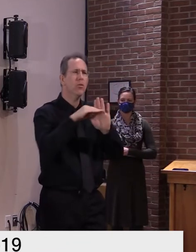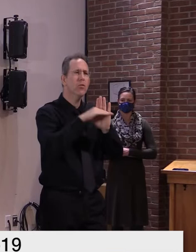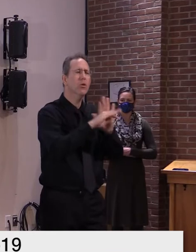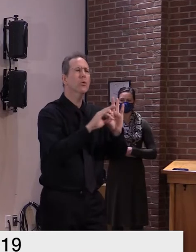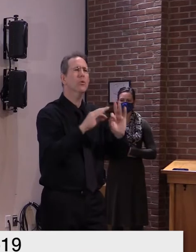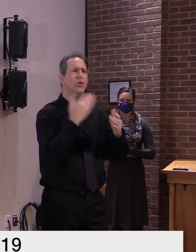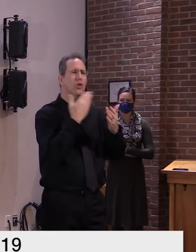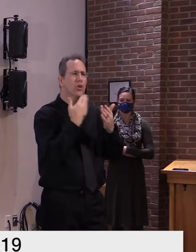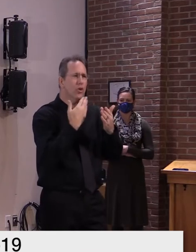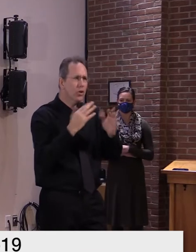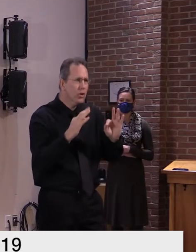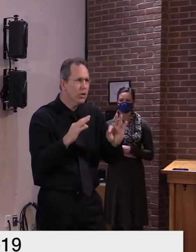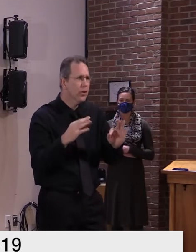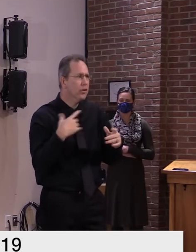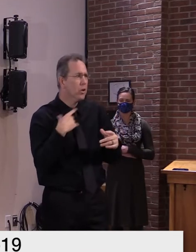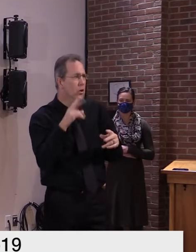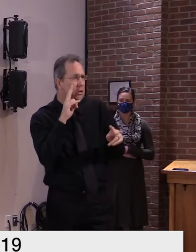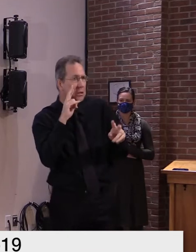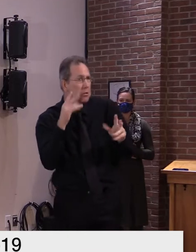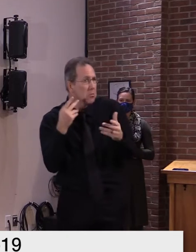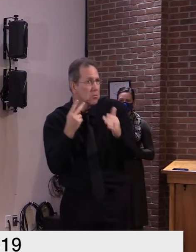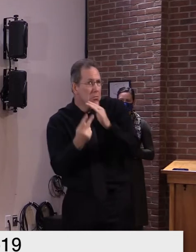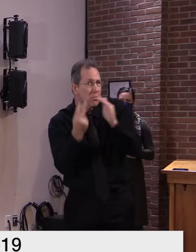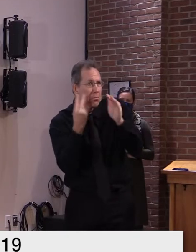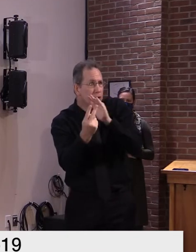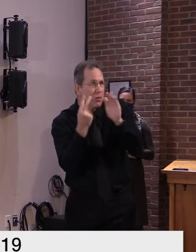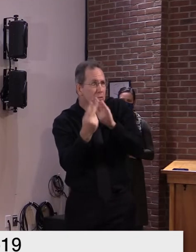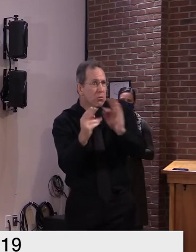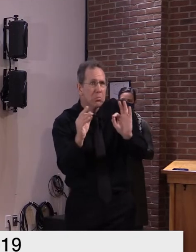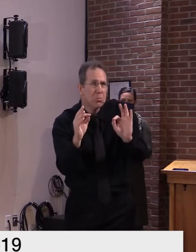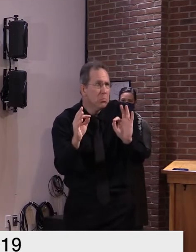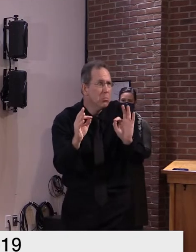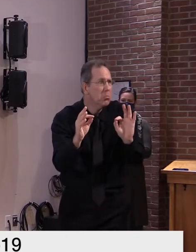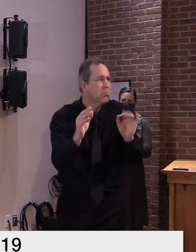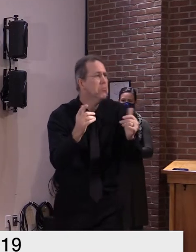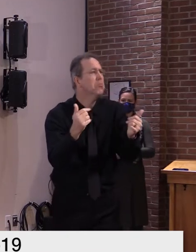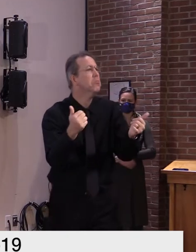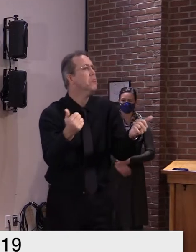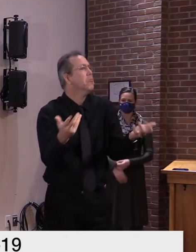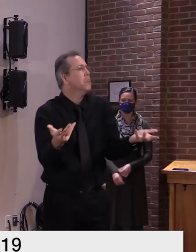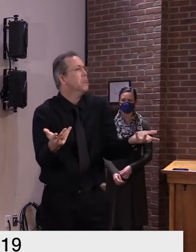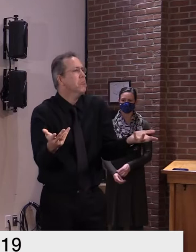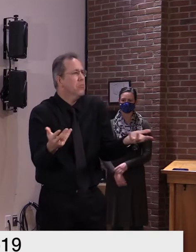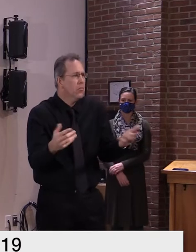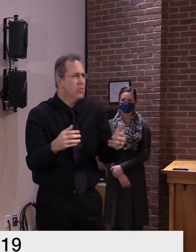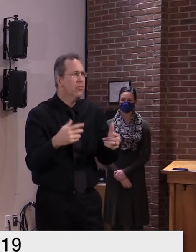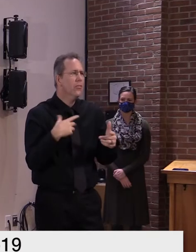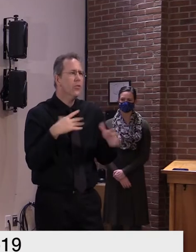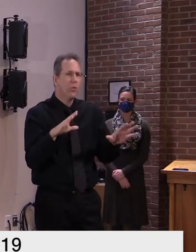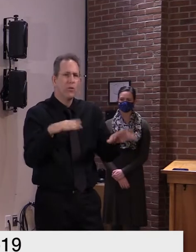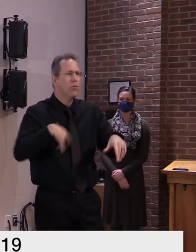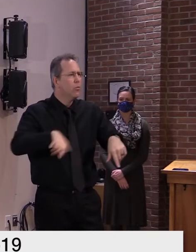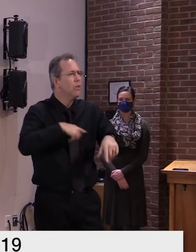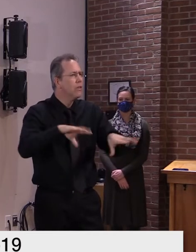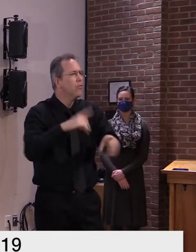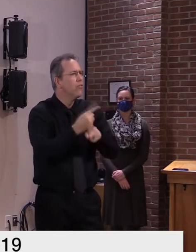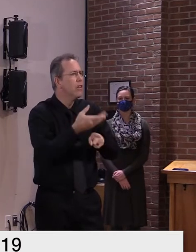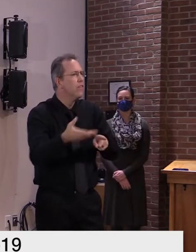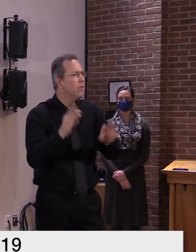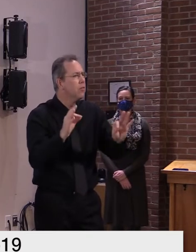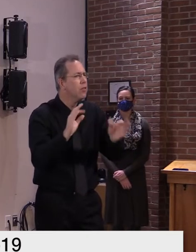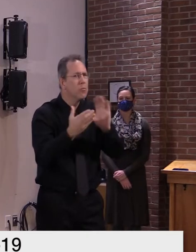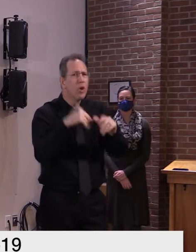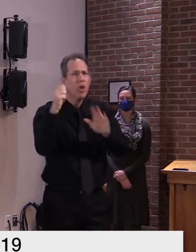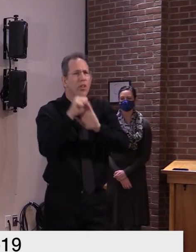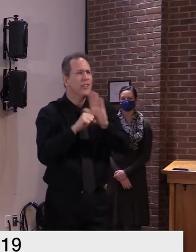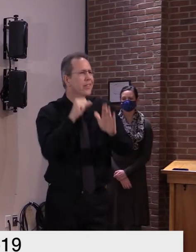so if that is the case uh then vermonters are doing what they what they can uh without uh that